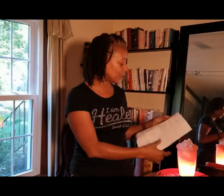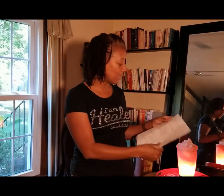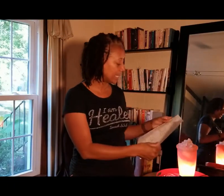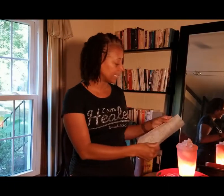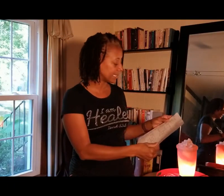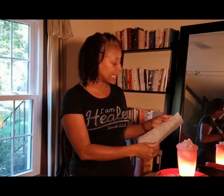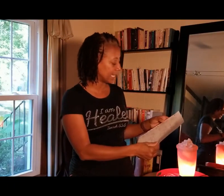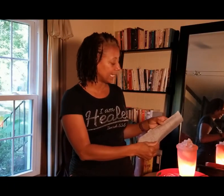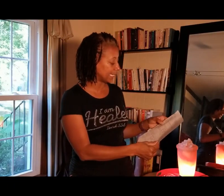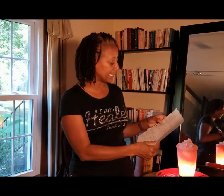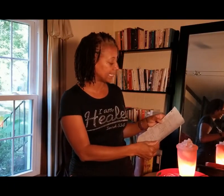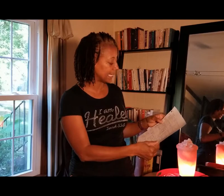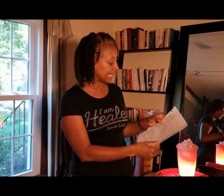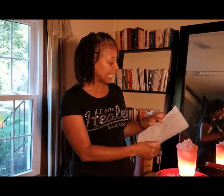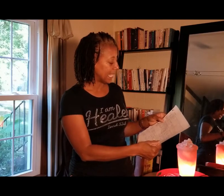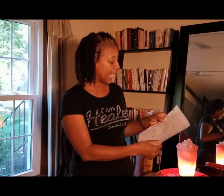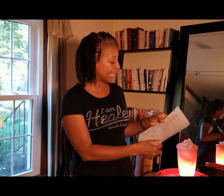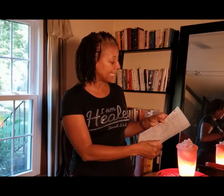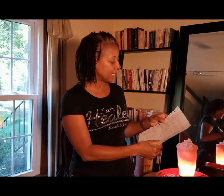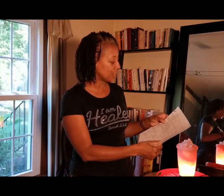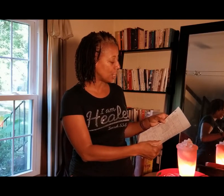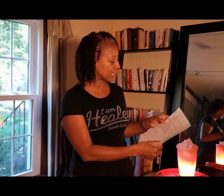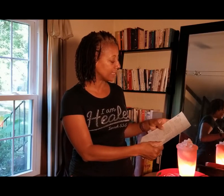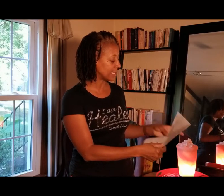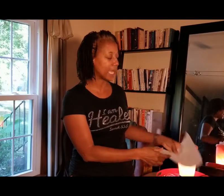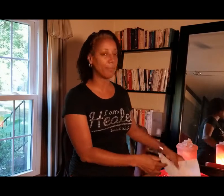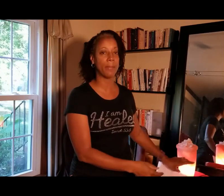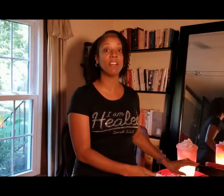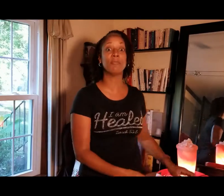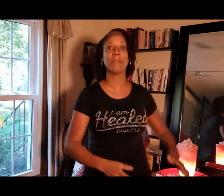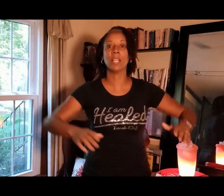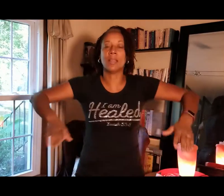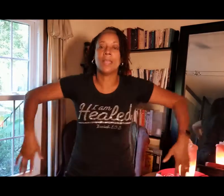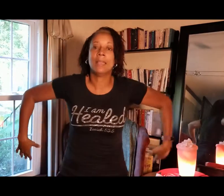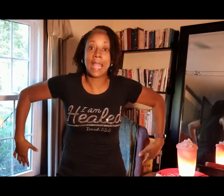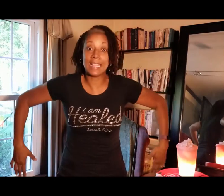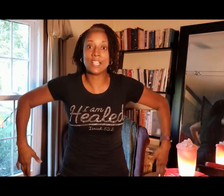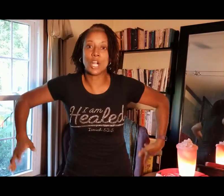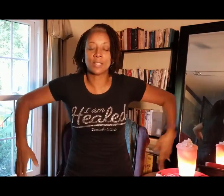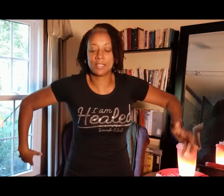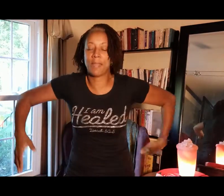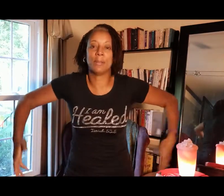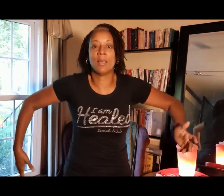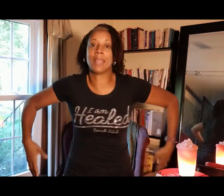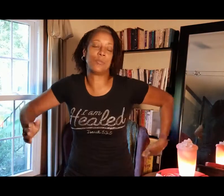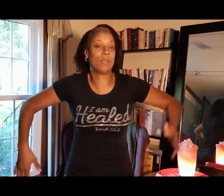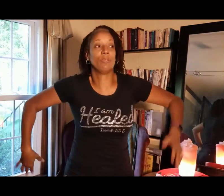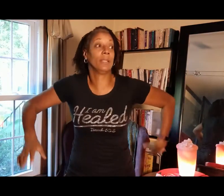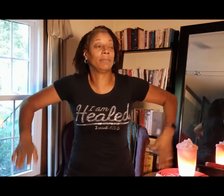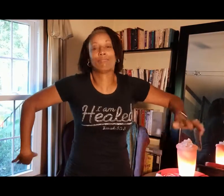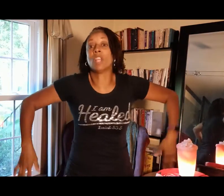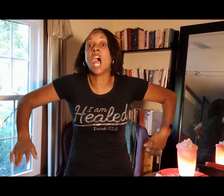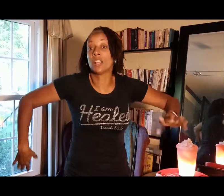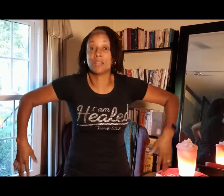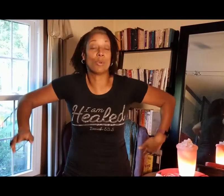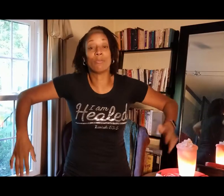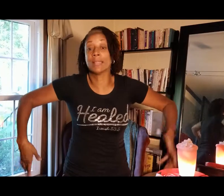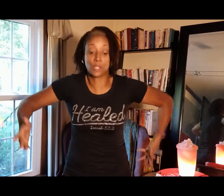was, uh, is, uh, hanging gardens of Babylon, hanging gardens of Babylon. And we really hung them. We really